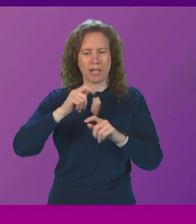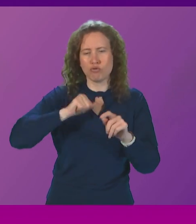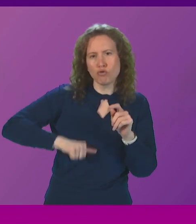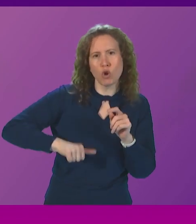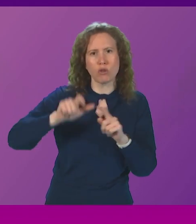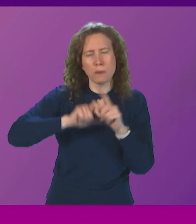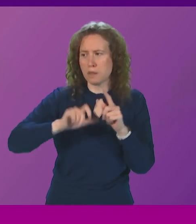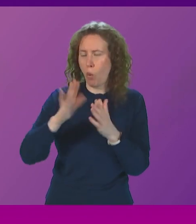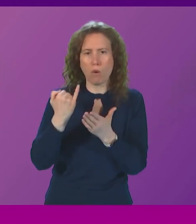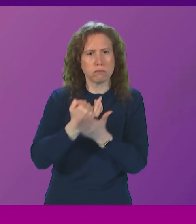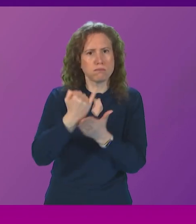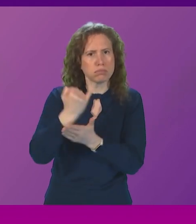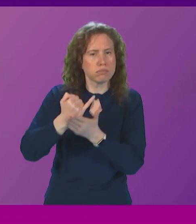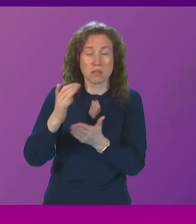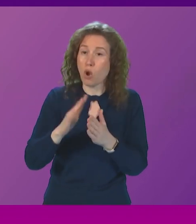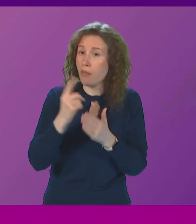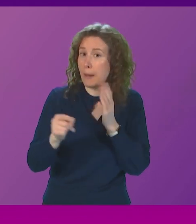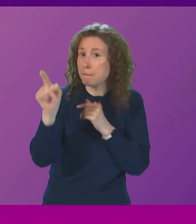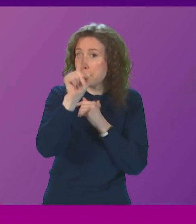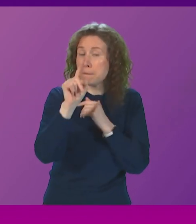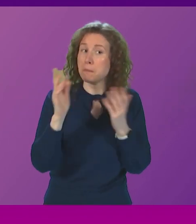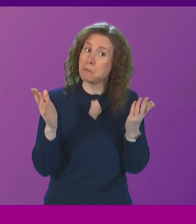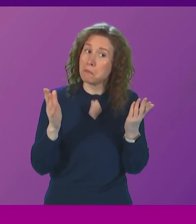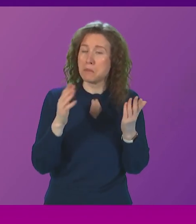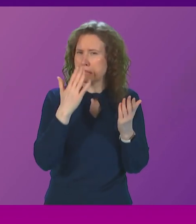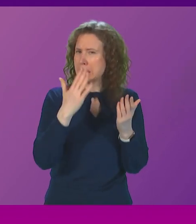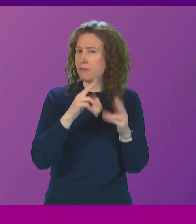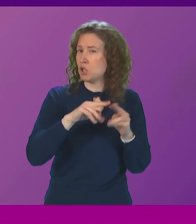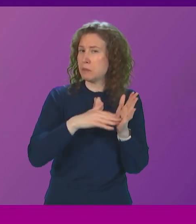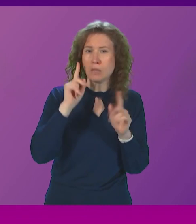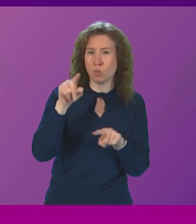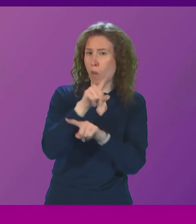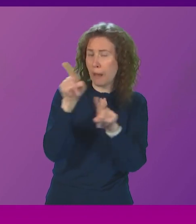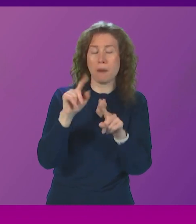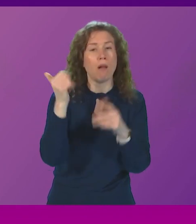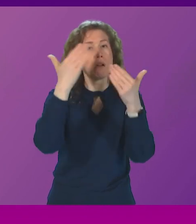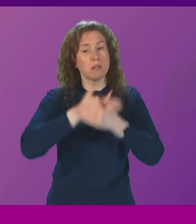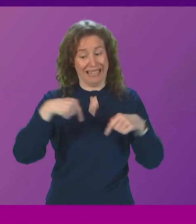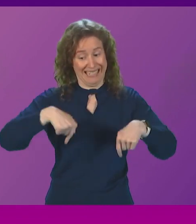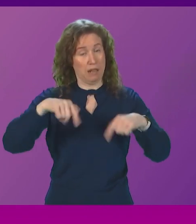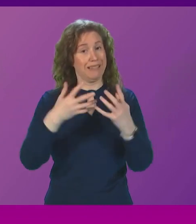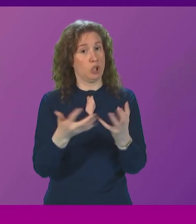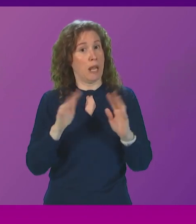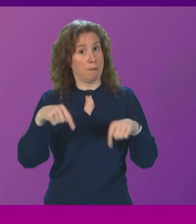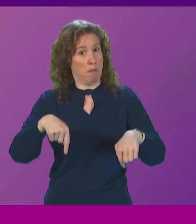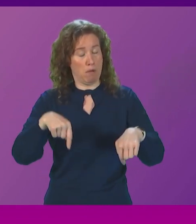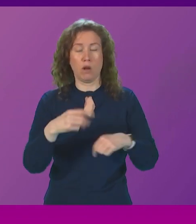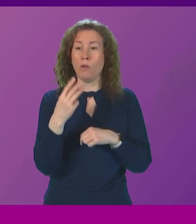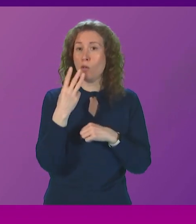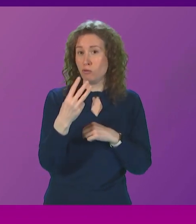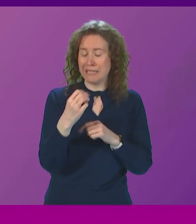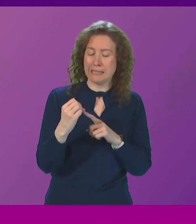are against these plans, who seemingly the First Minister is happy to ignore. Last night, in this chamber, three